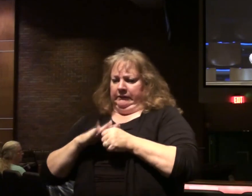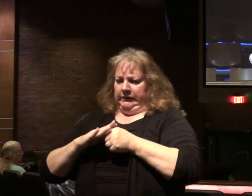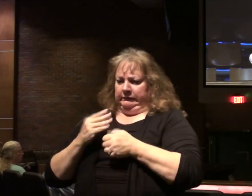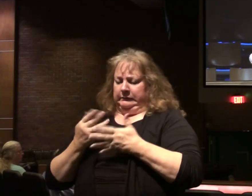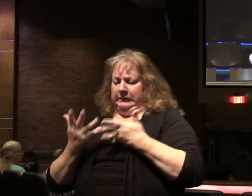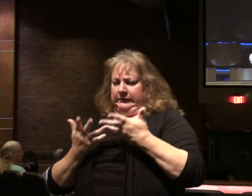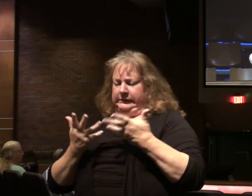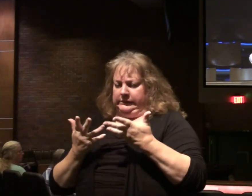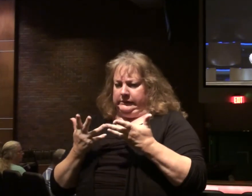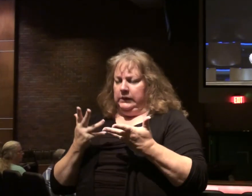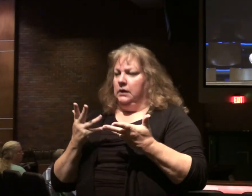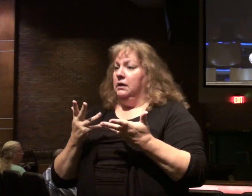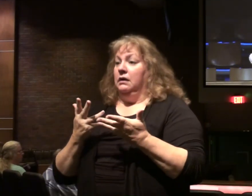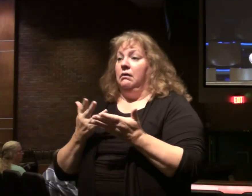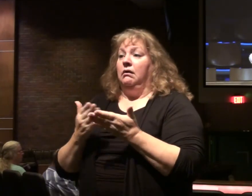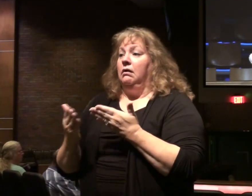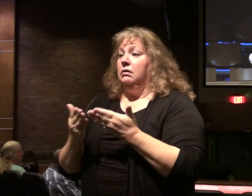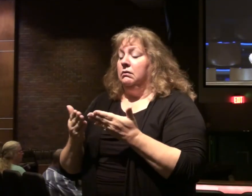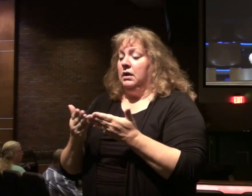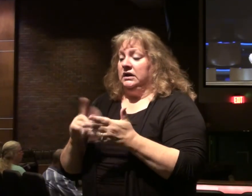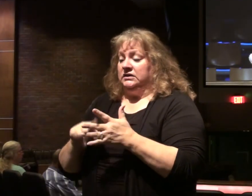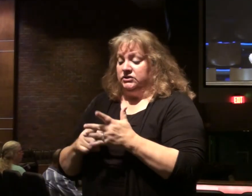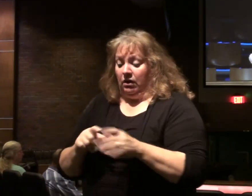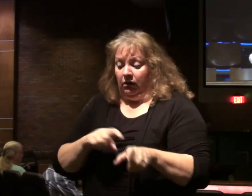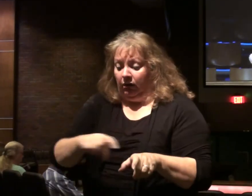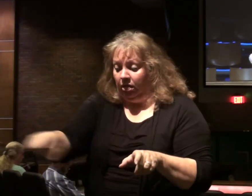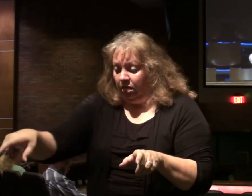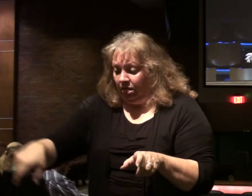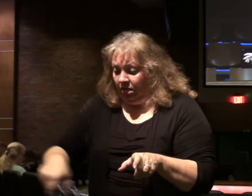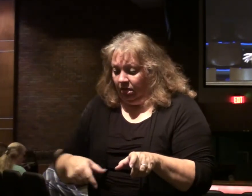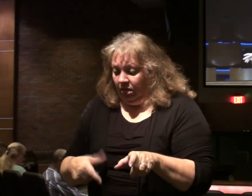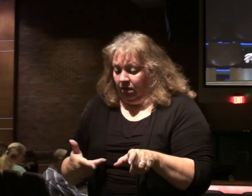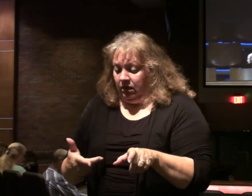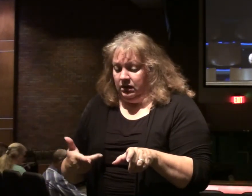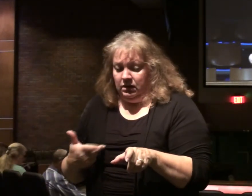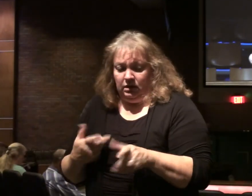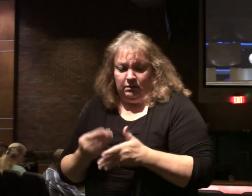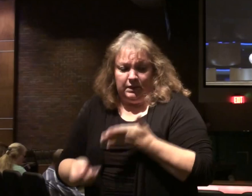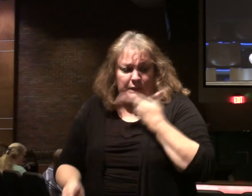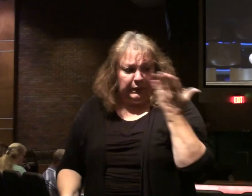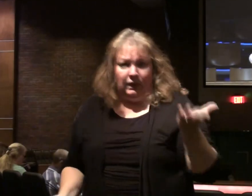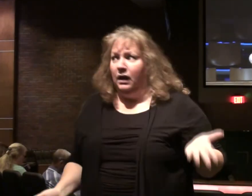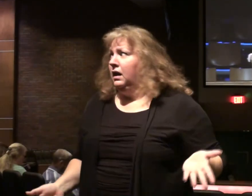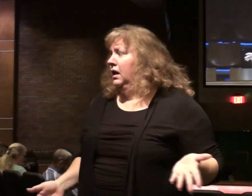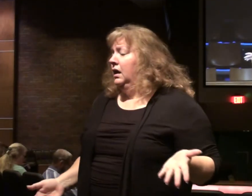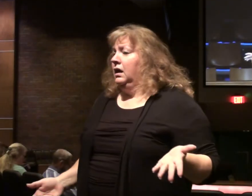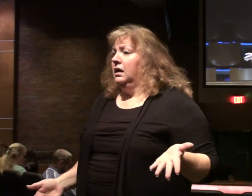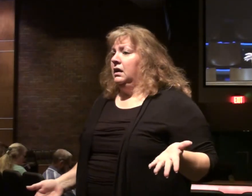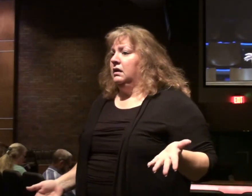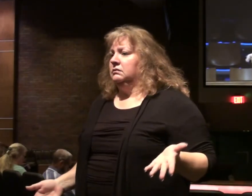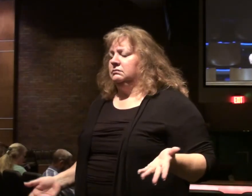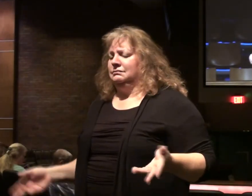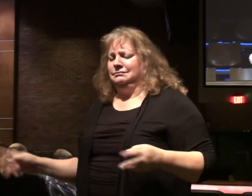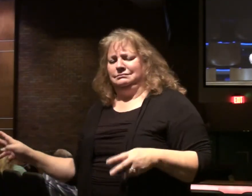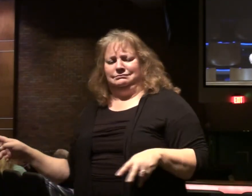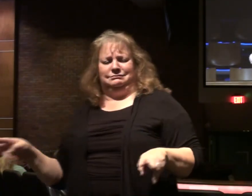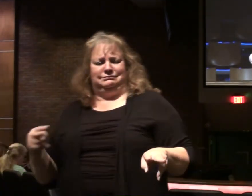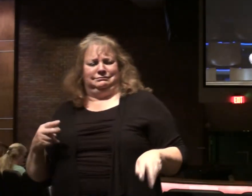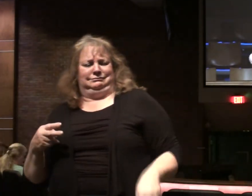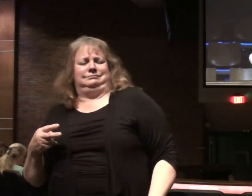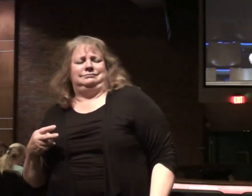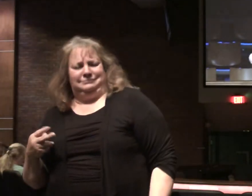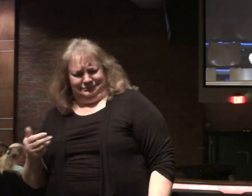to complete it? Otherwise, when he has laid the foundation, he does not have enough to finish. All who observe it begin to